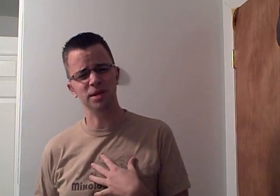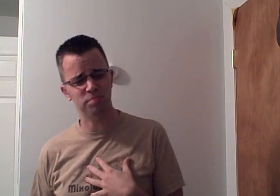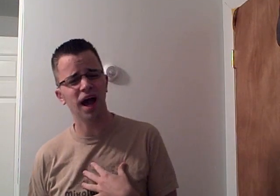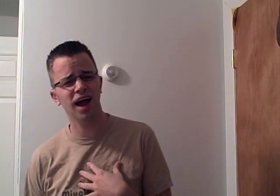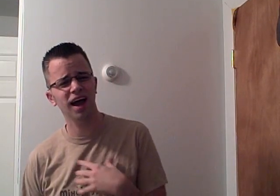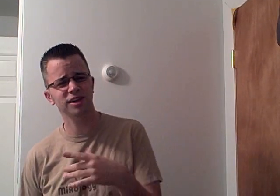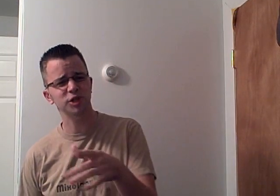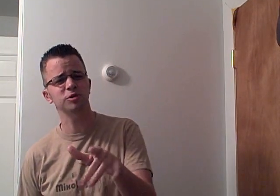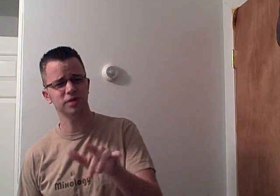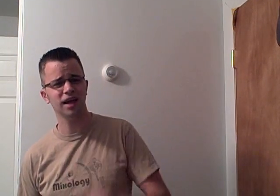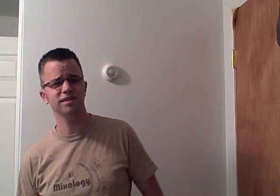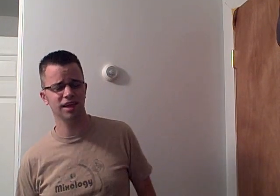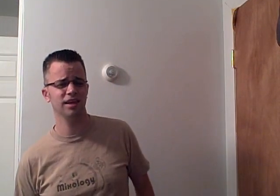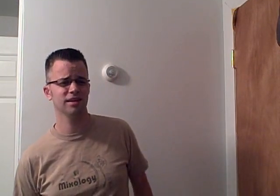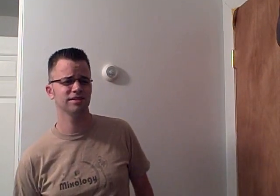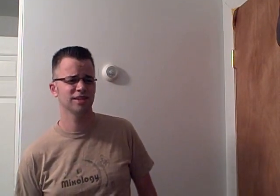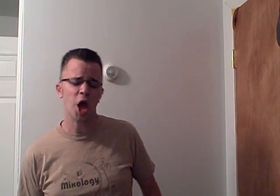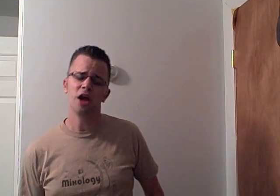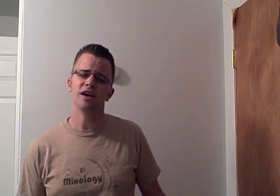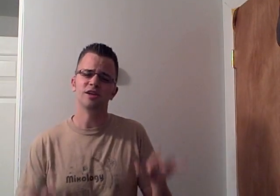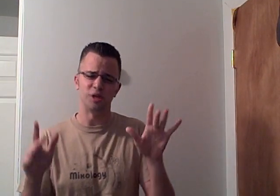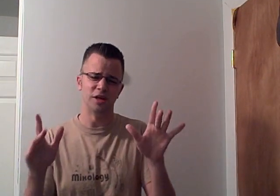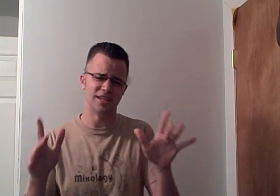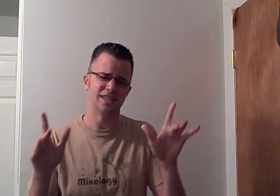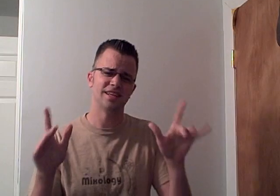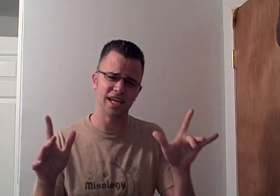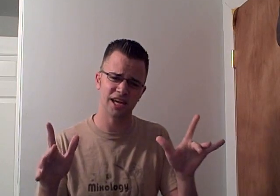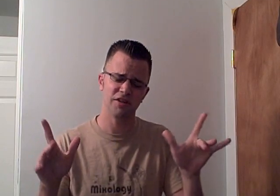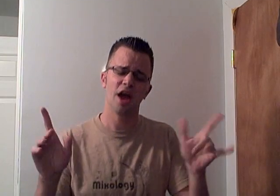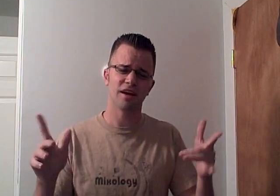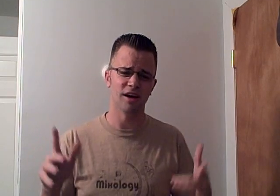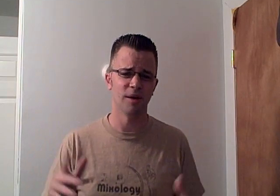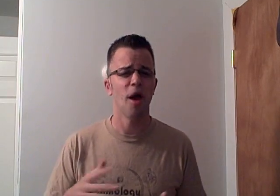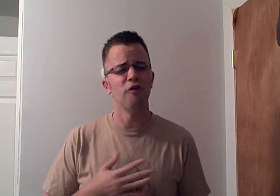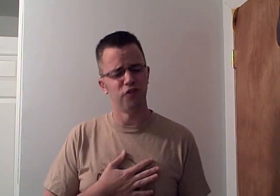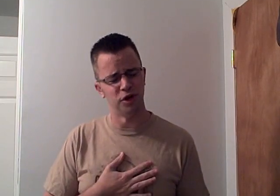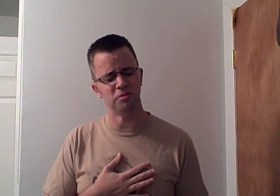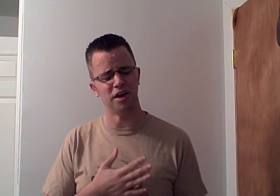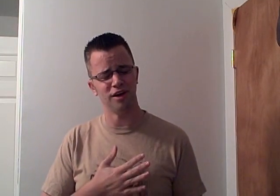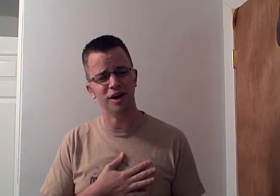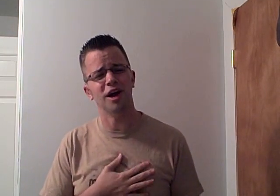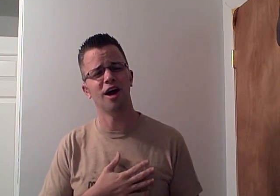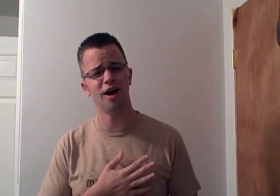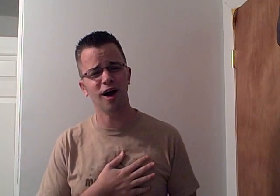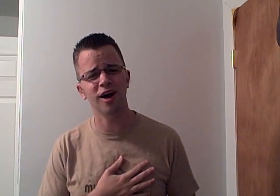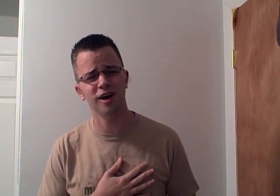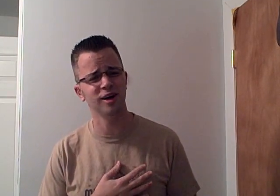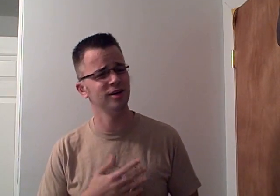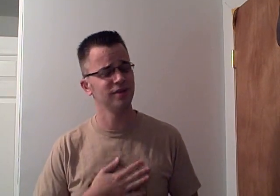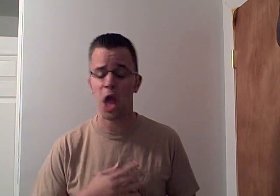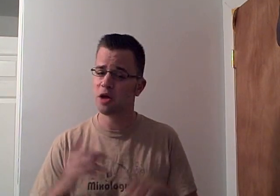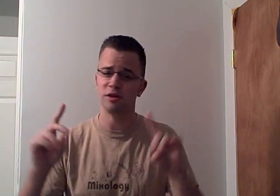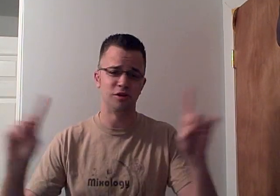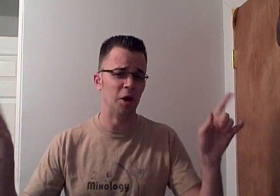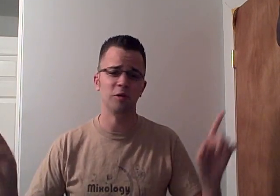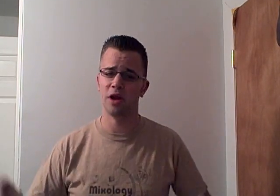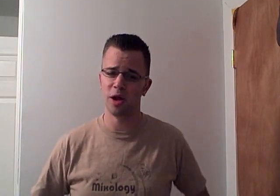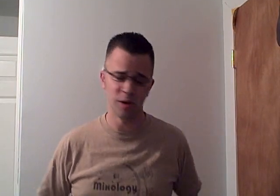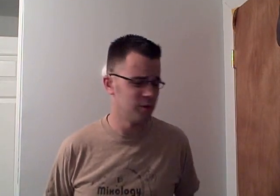he buys you nothing. Does this gift come from the heart? Don't know.